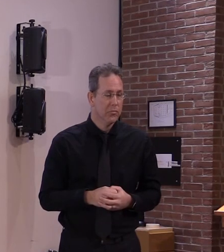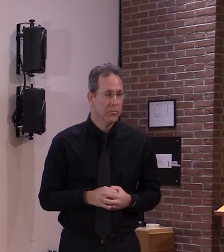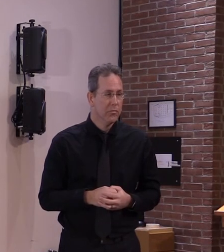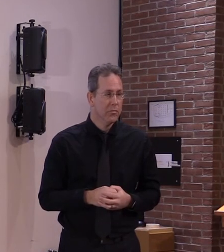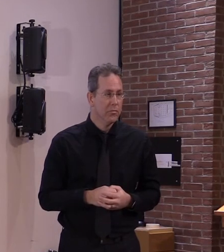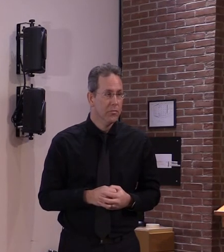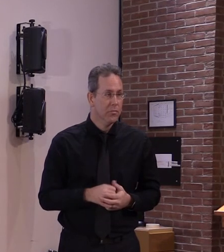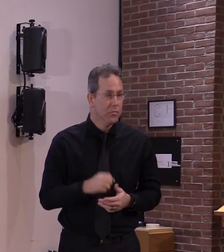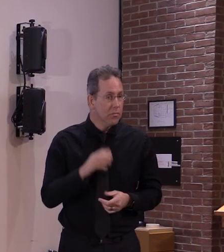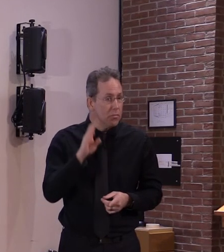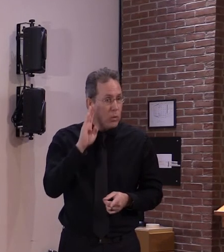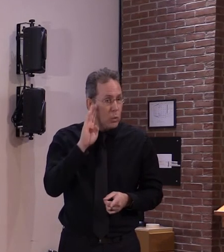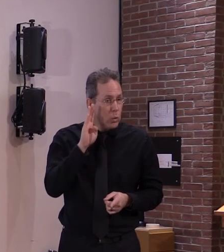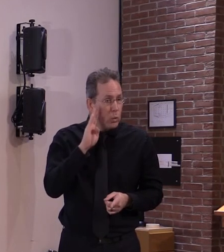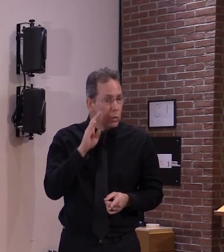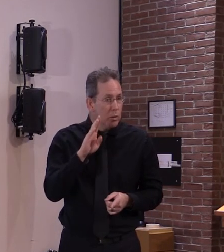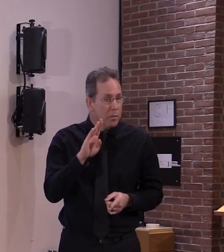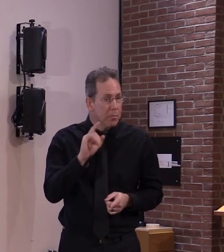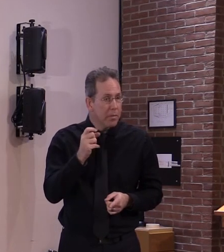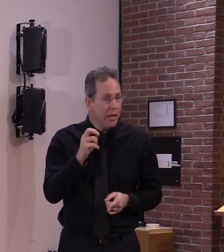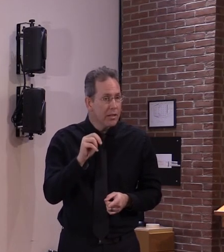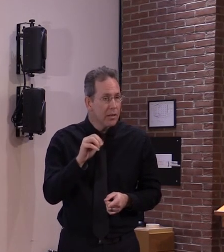mark it's star six to unmute